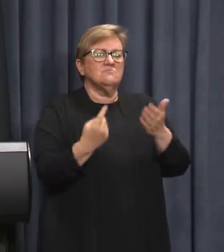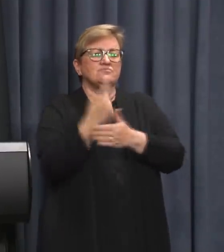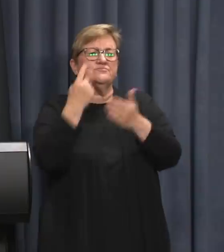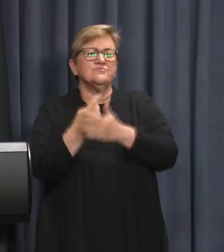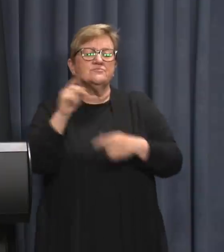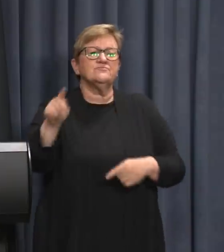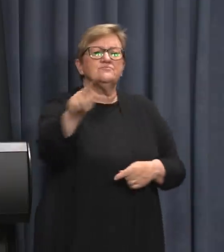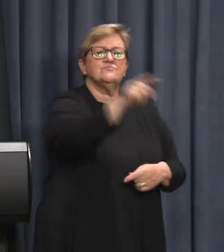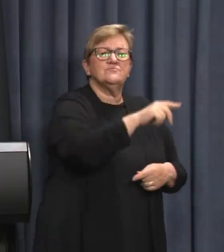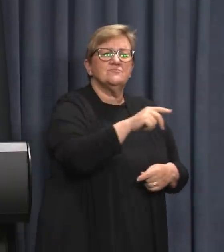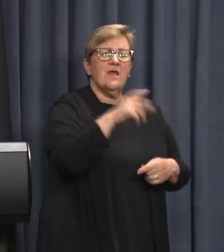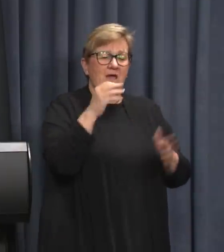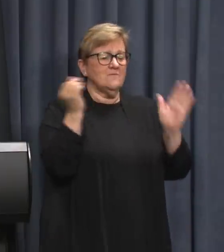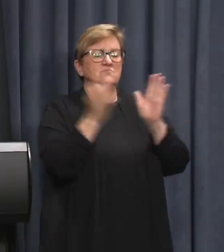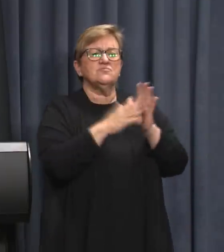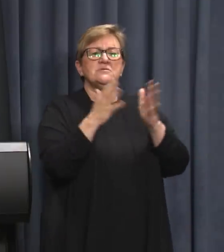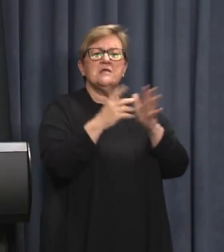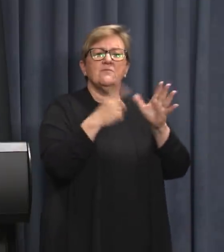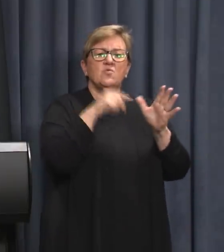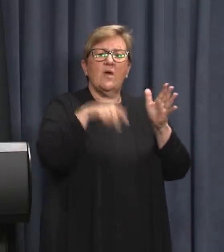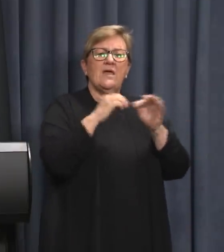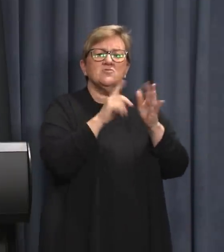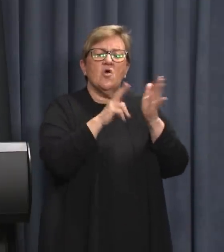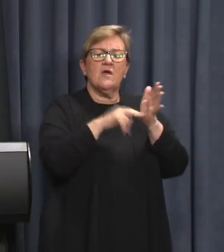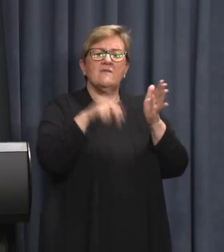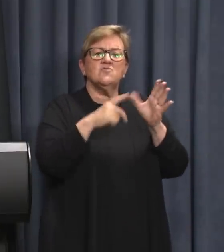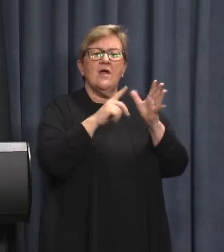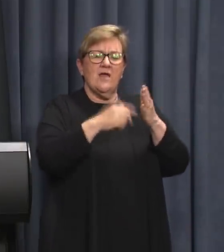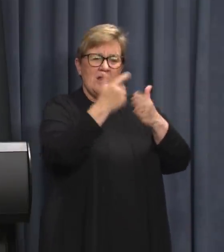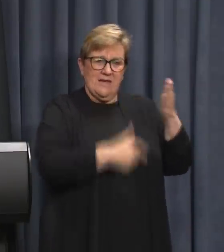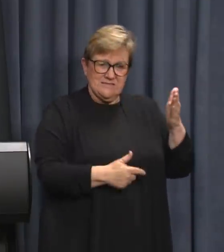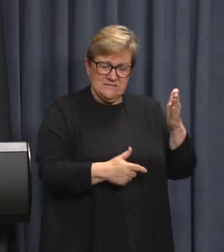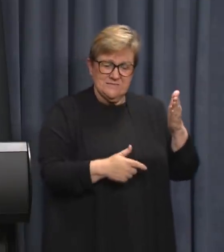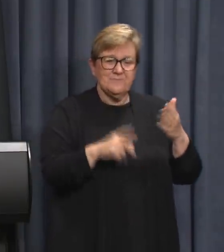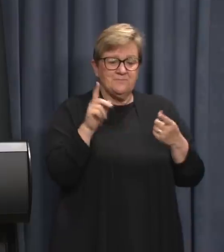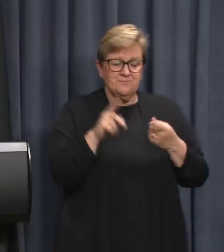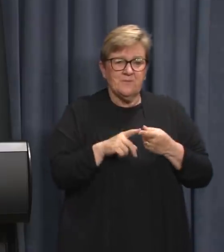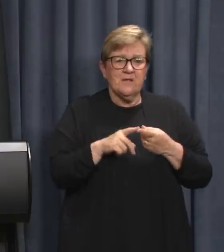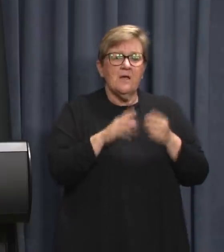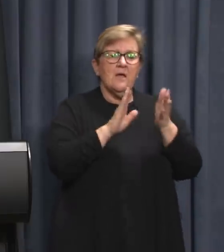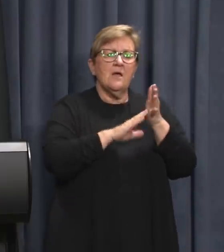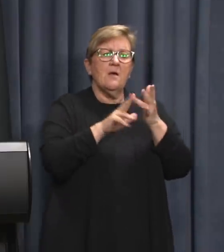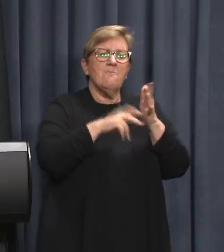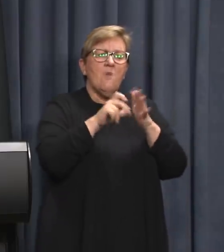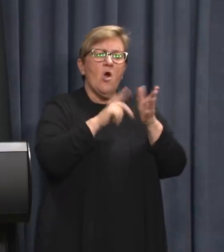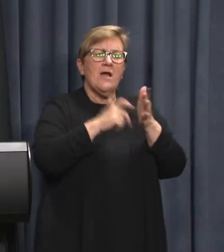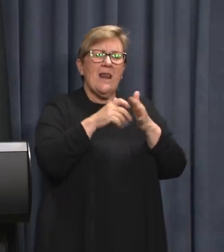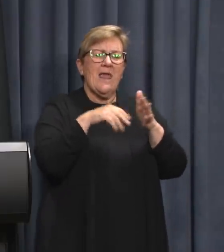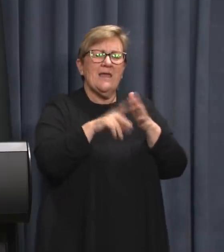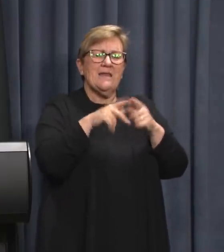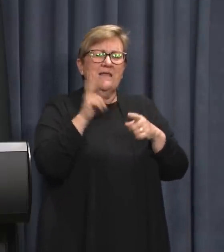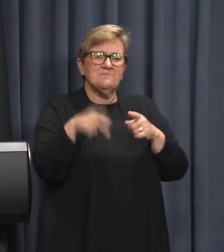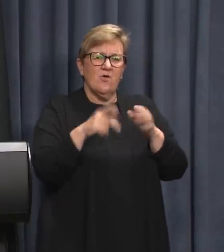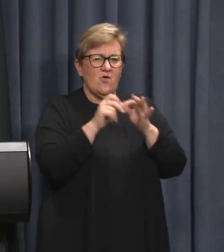and these are published on wa.gov.au. These include Montclair Boutique Apartments in East